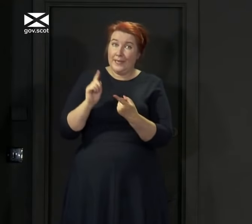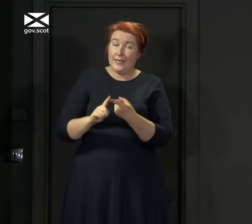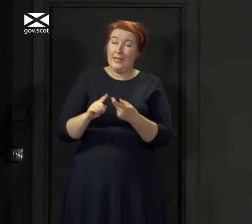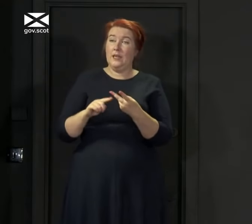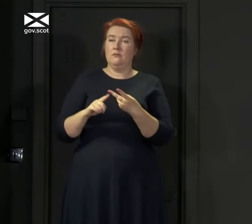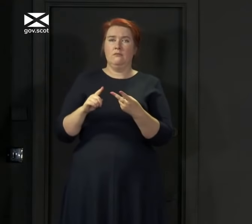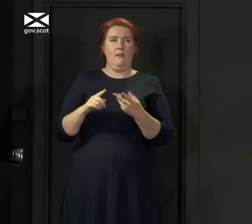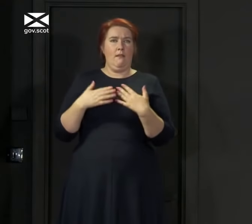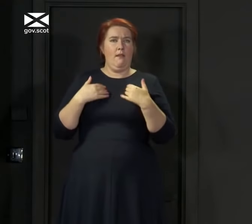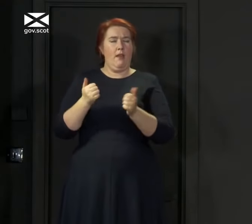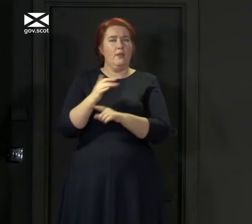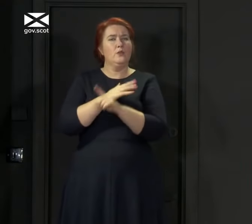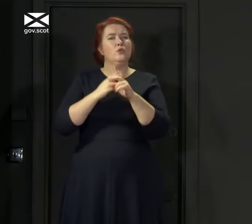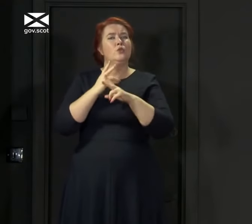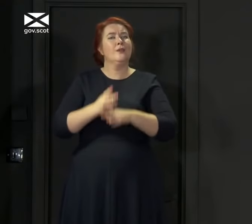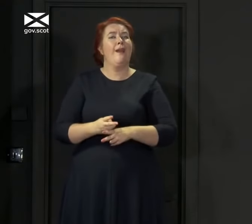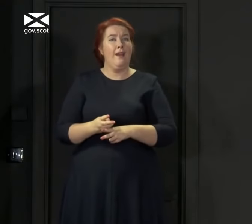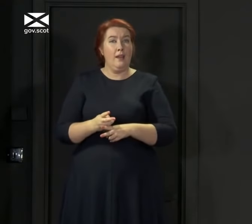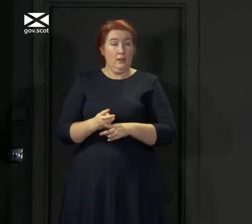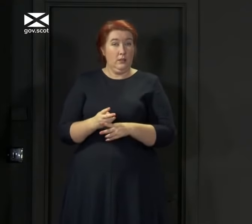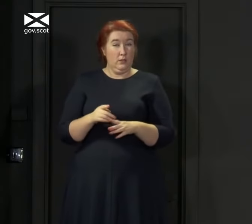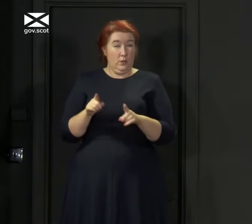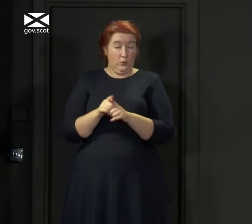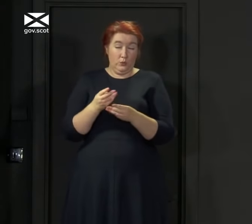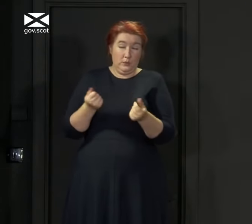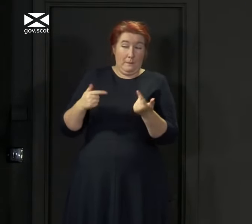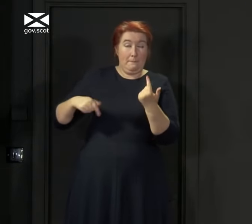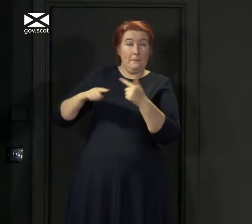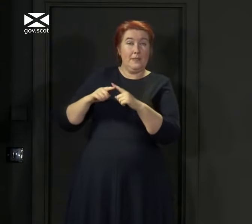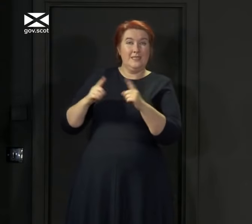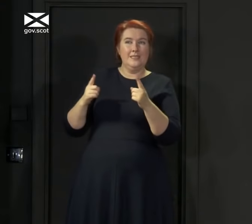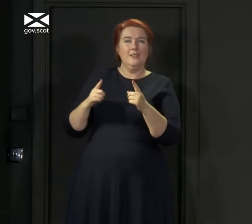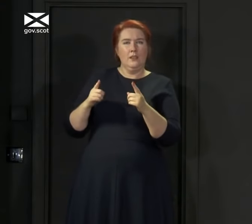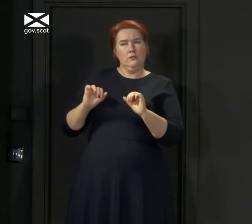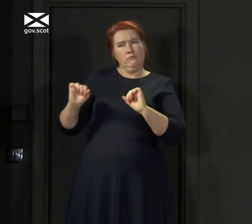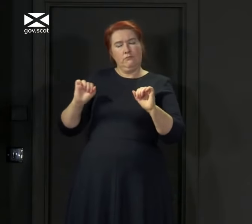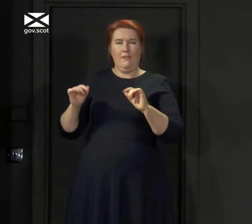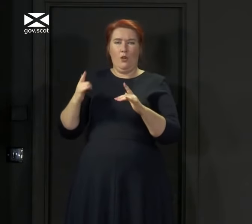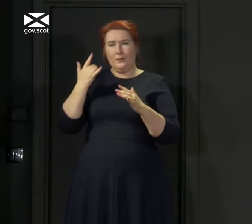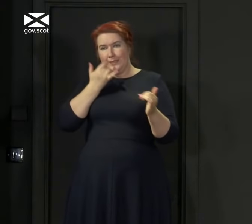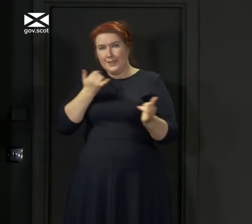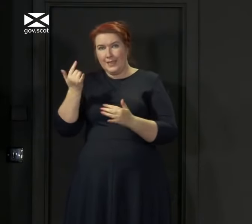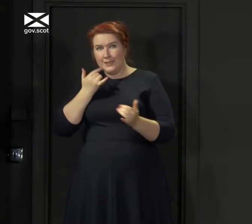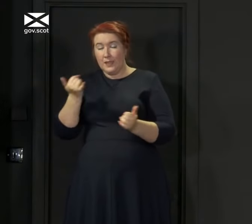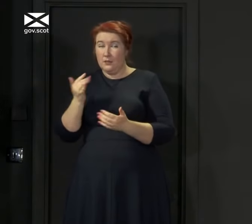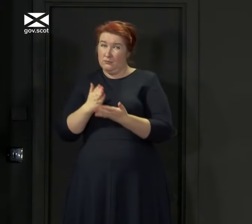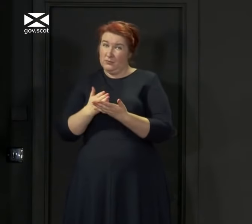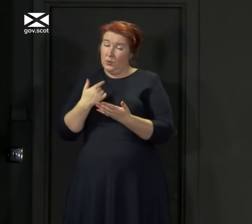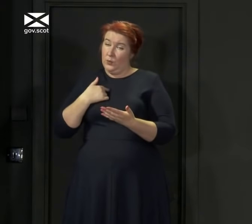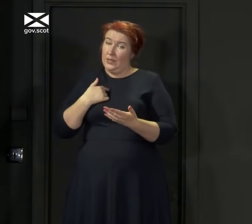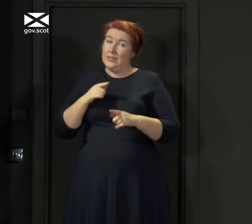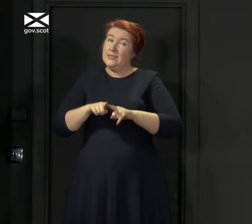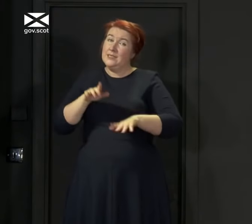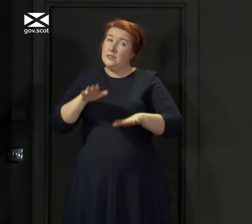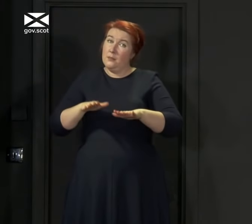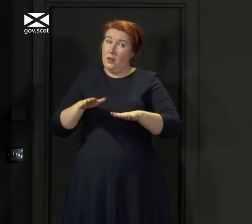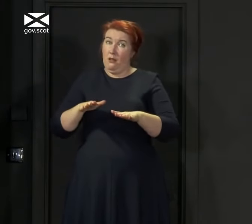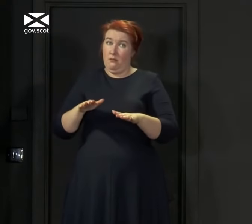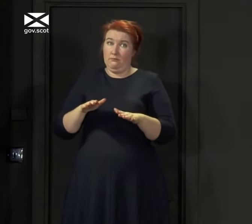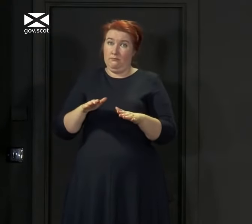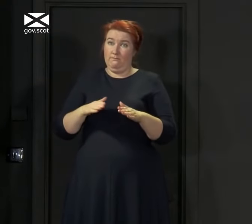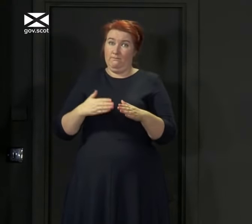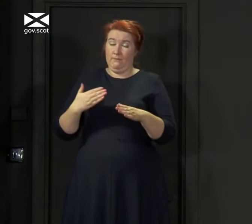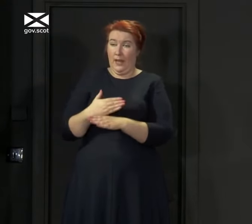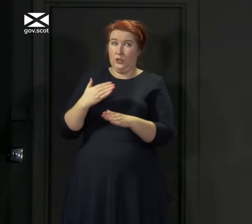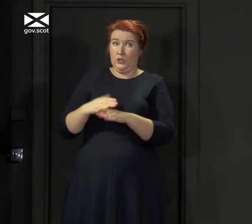and although some differences, the broad direction of travel around testing, these are all very similar moves.